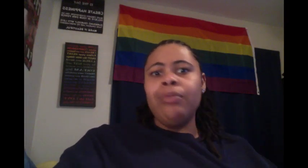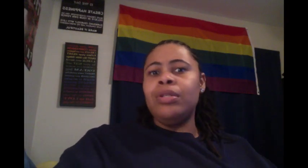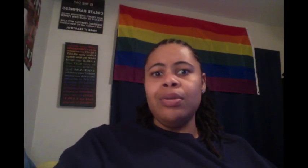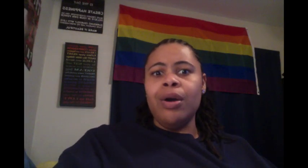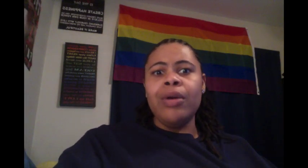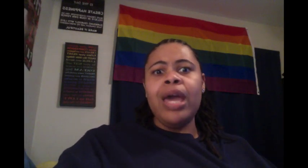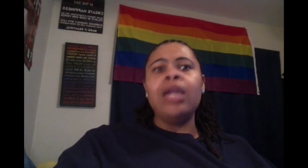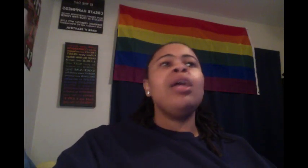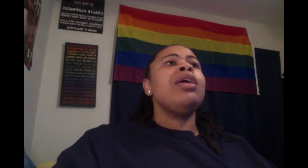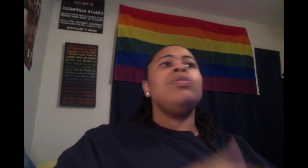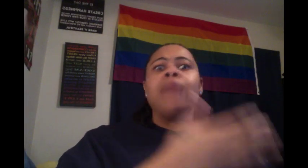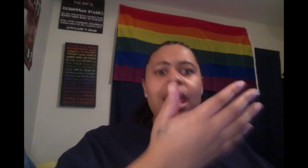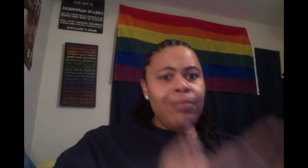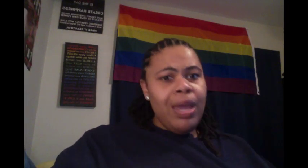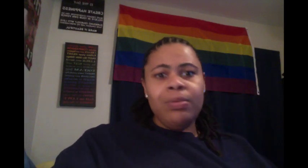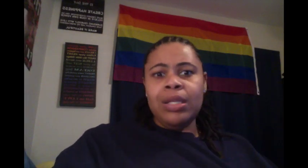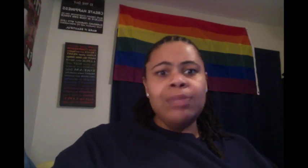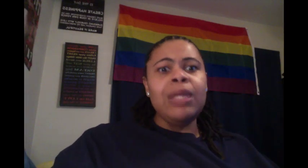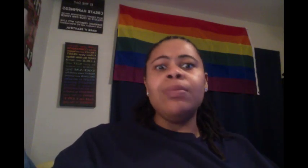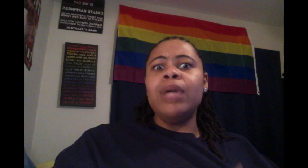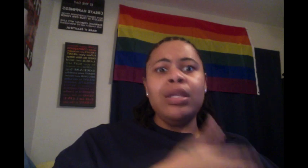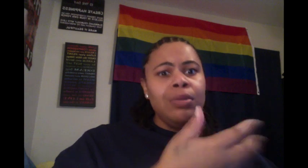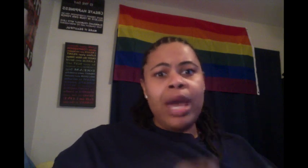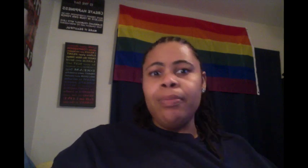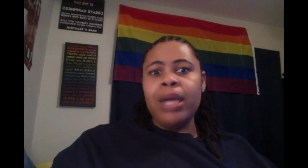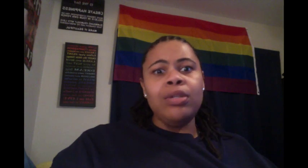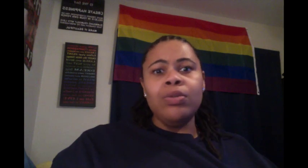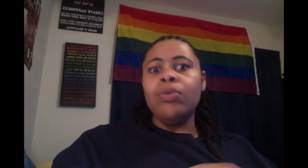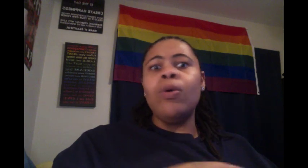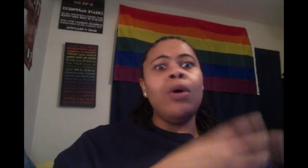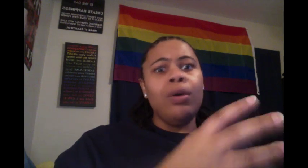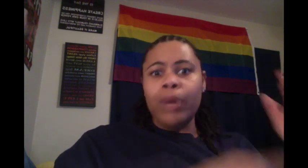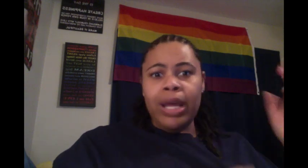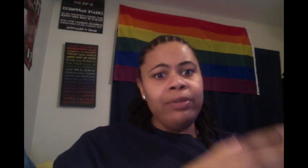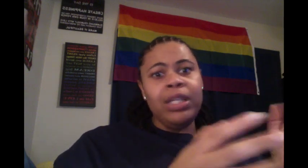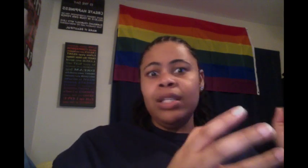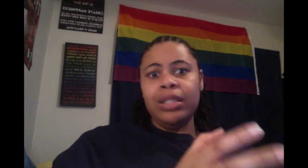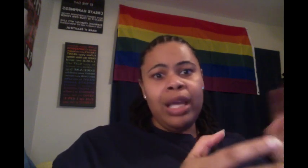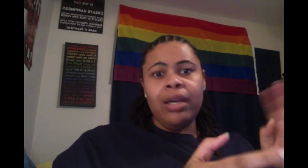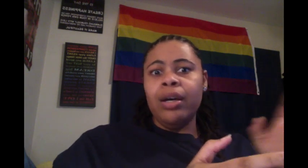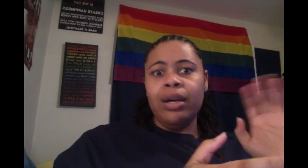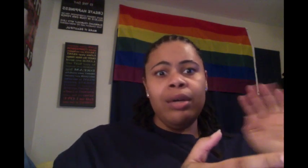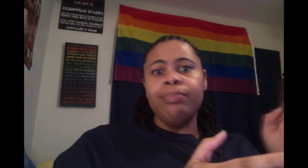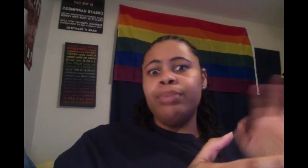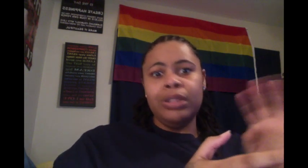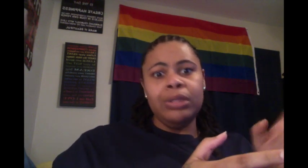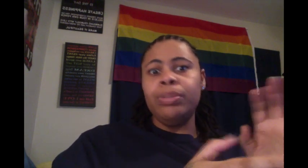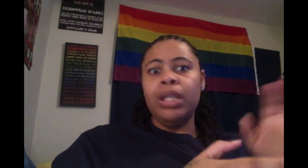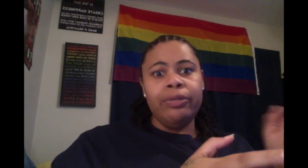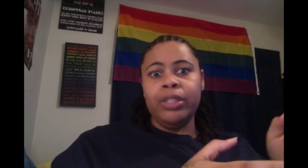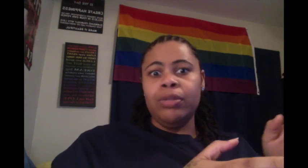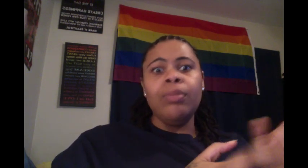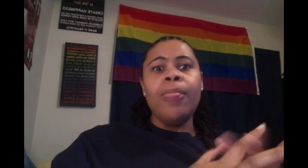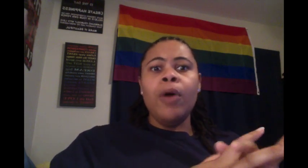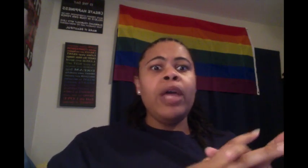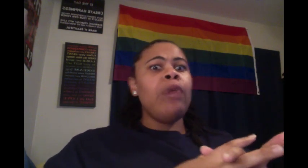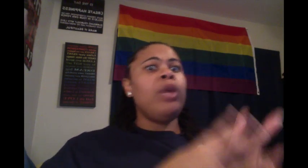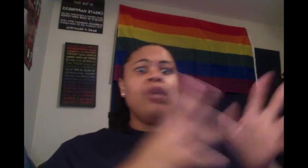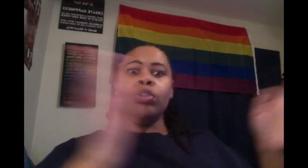to. Okay. You got in bed with these people and you got to pay due on whatever it is that they, uh, put, put up for you. Okay. Whatever you